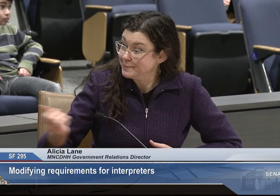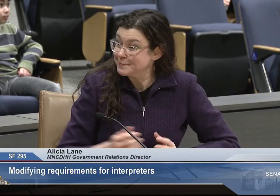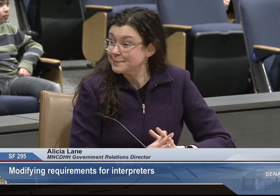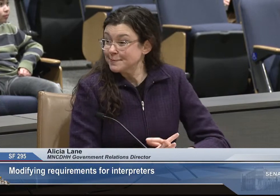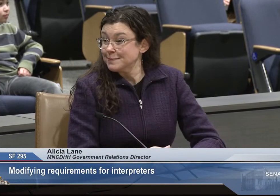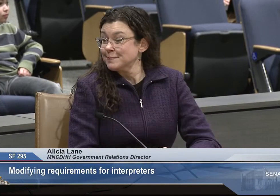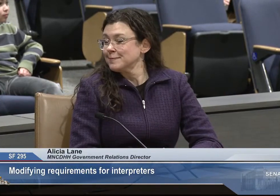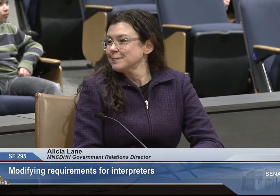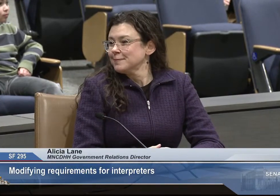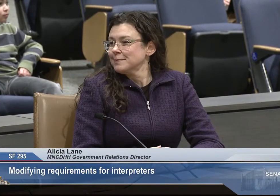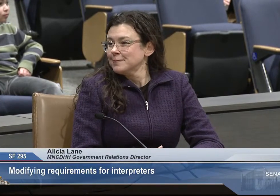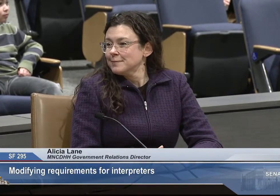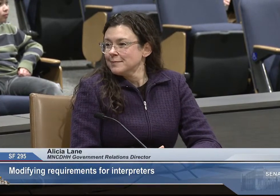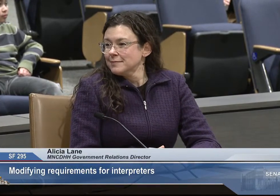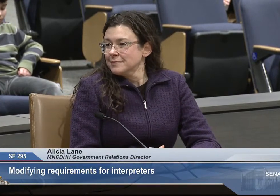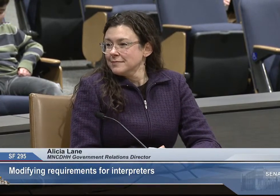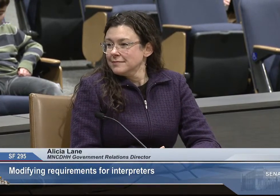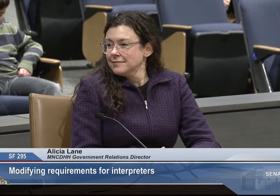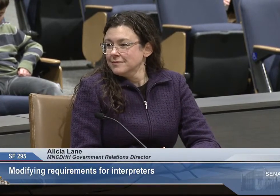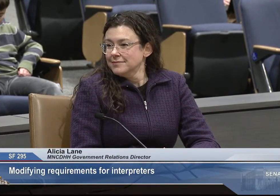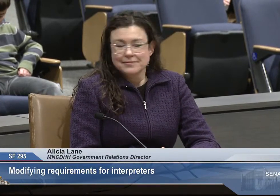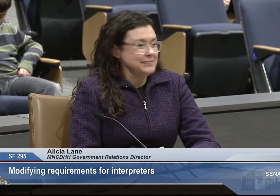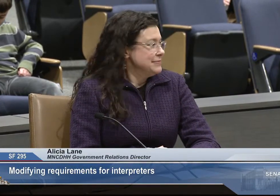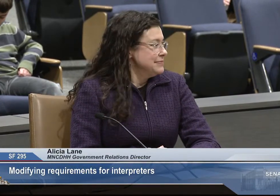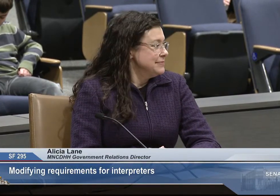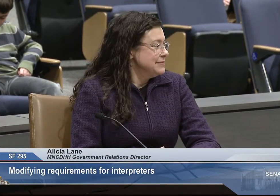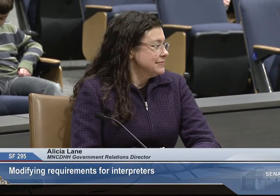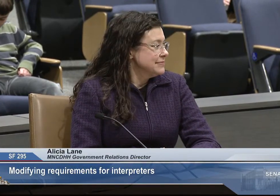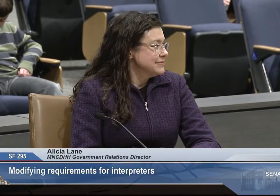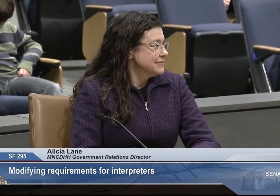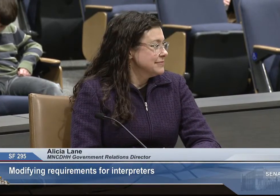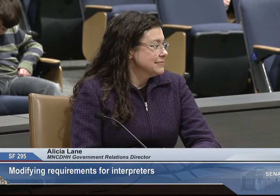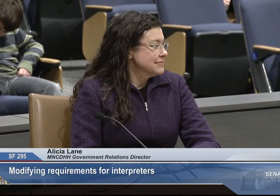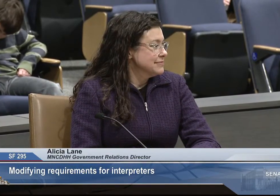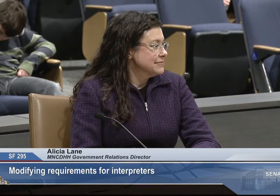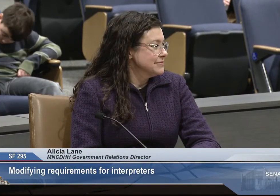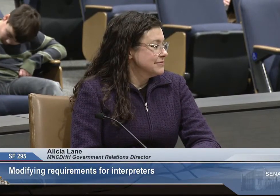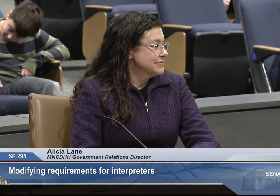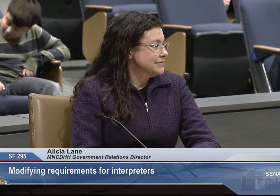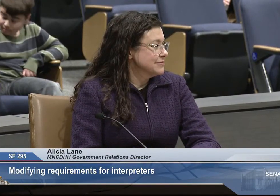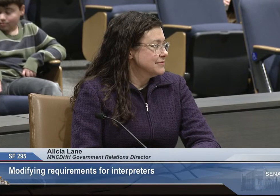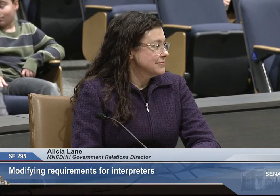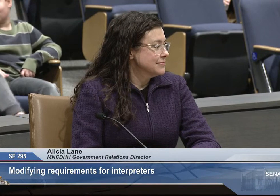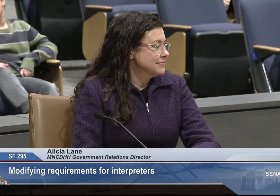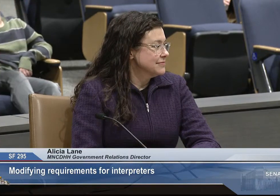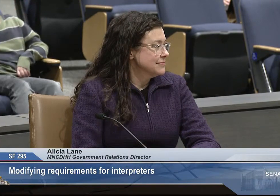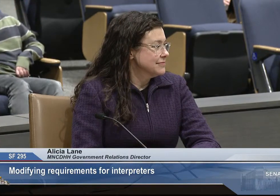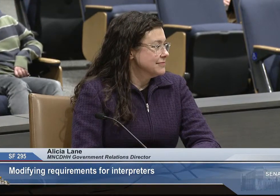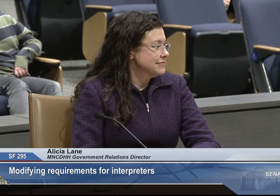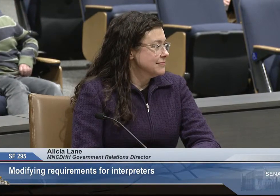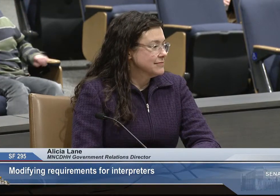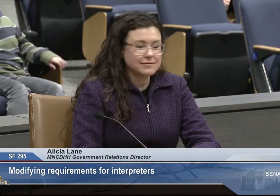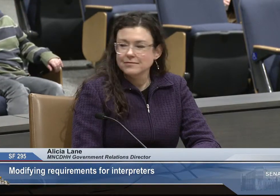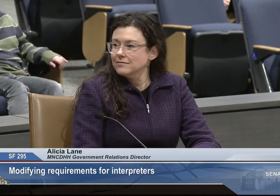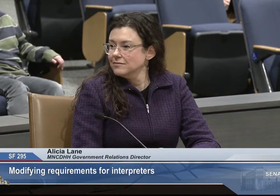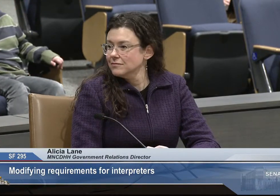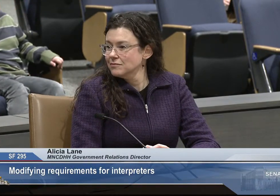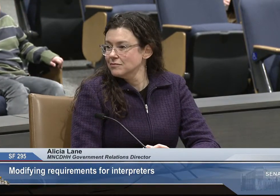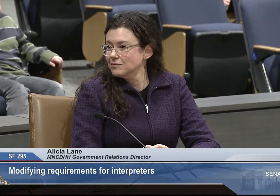be providing the interpretation for the student in the native language. And I'm going to actually defer to Nick to explain more